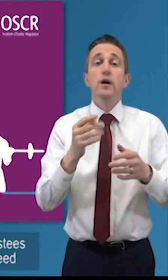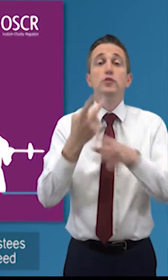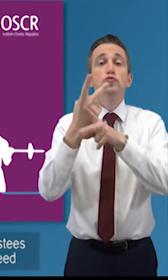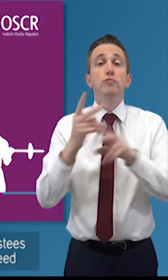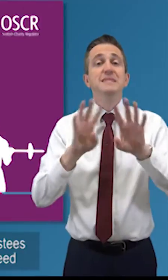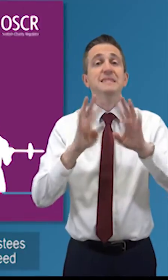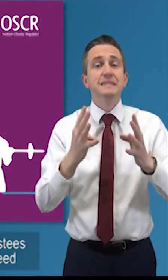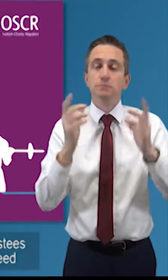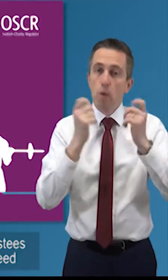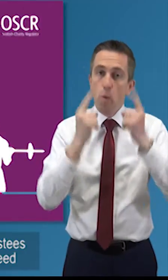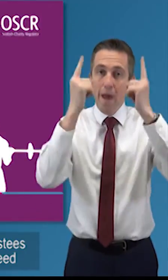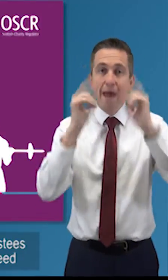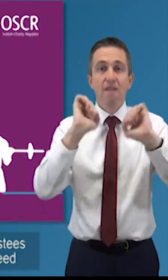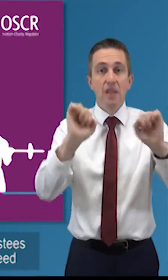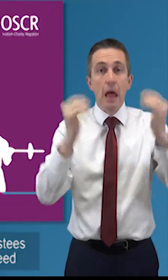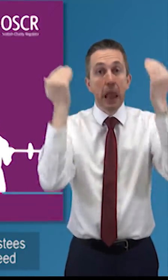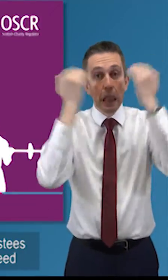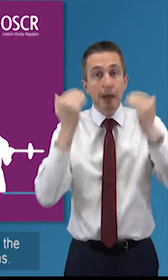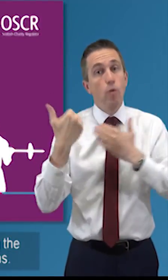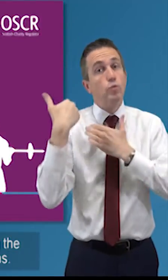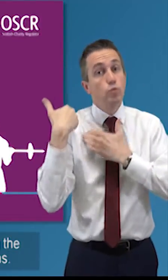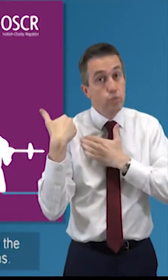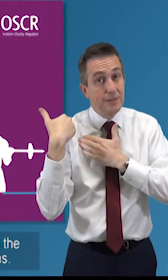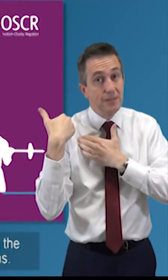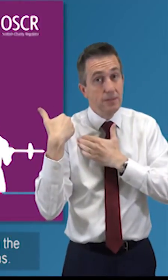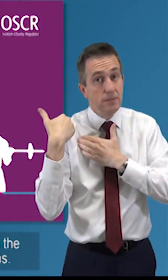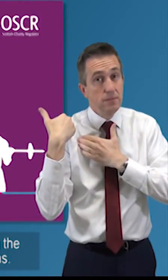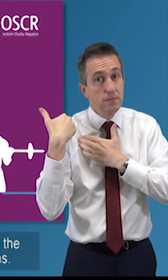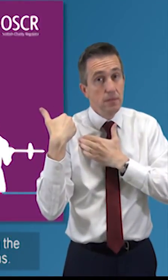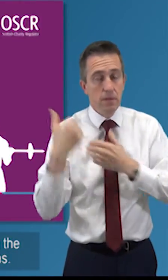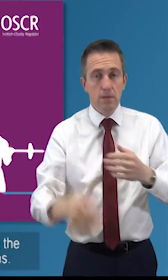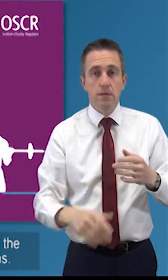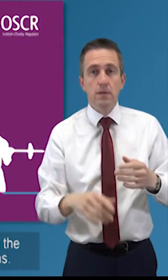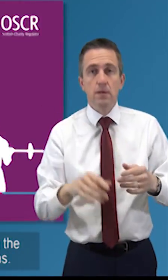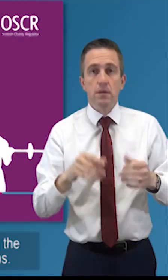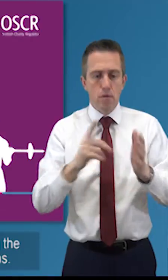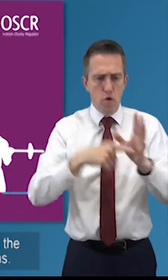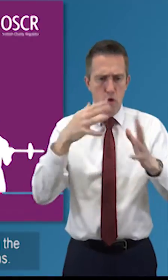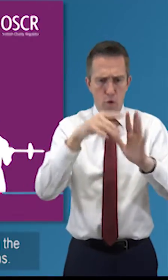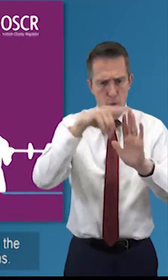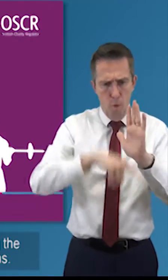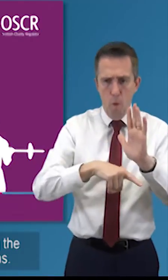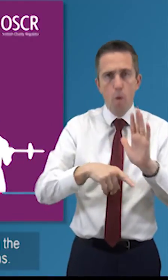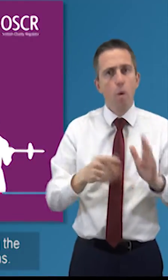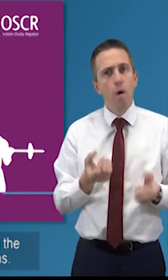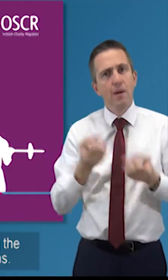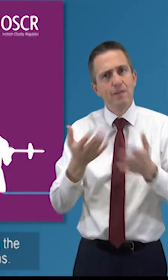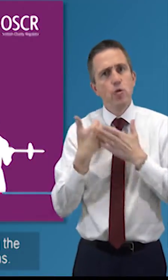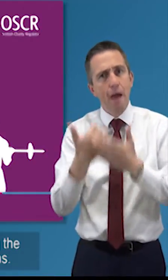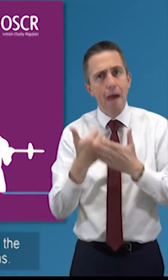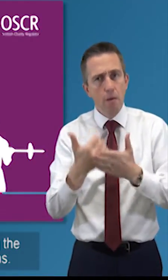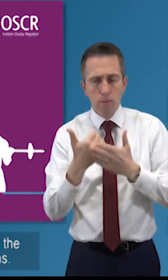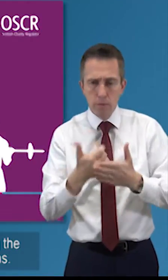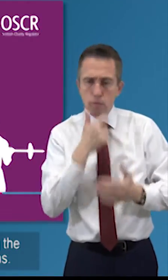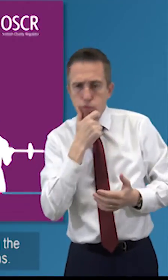aware of their duties legally what do you need to do what what help does the law give you in making the